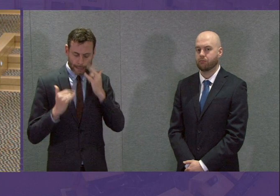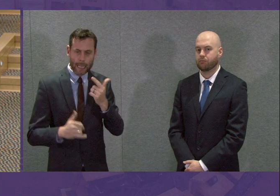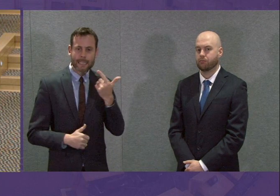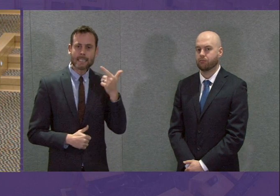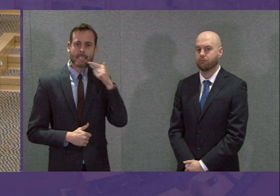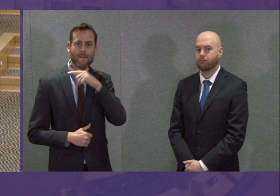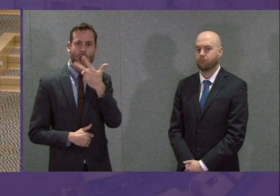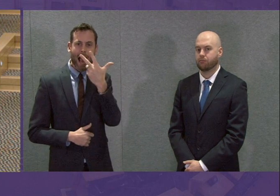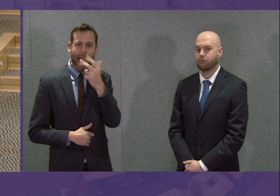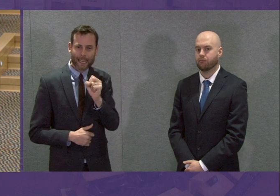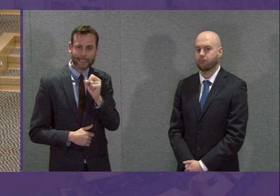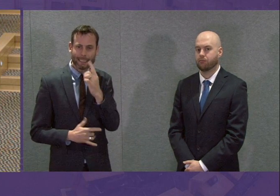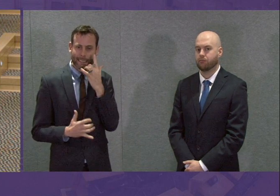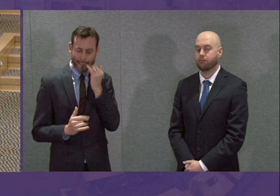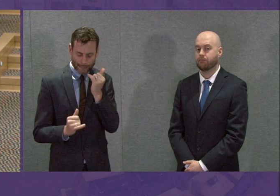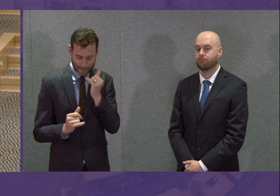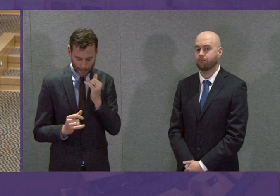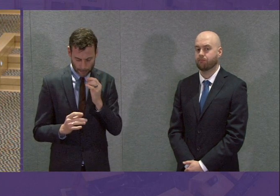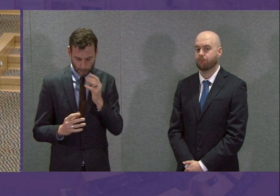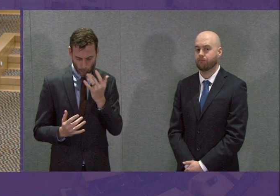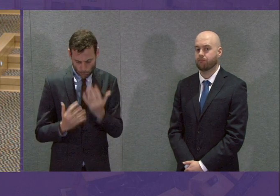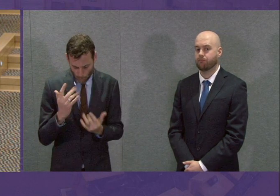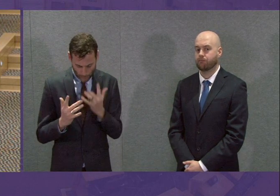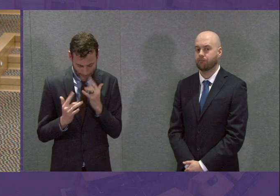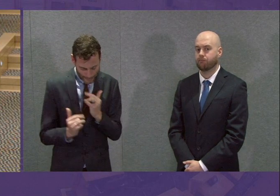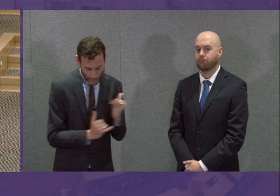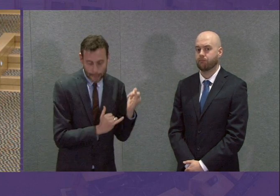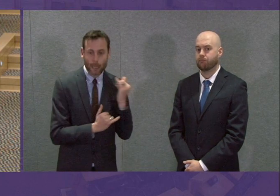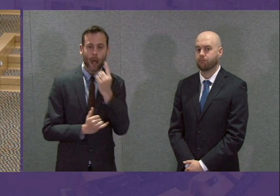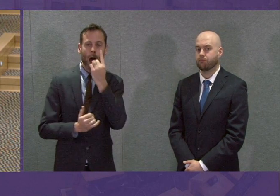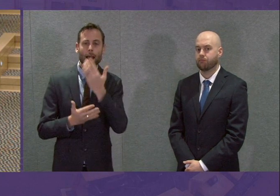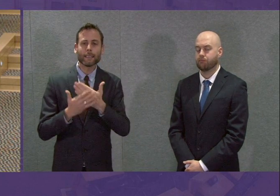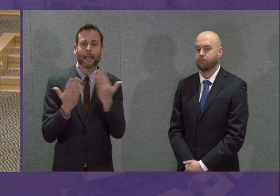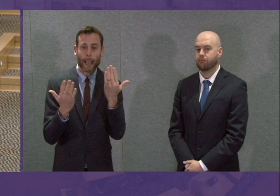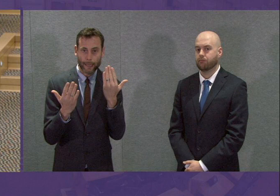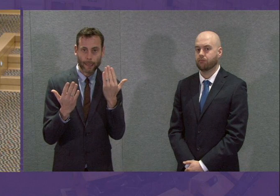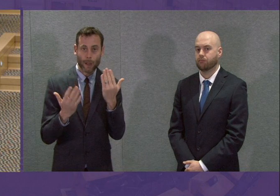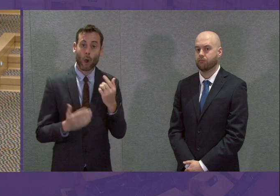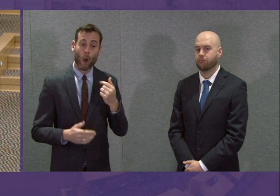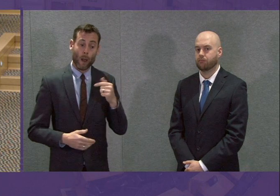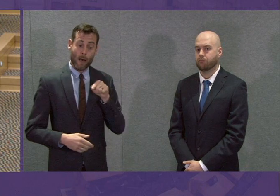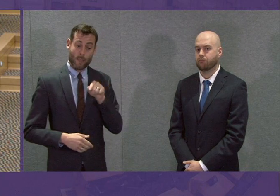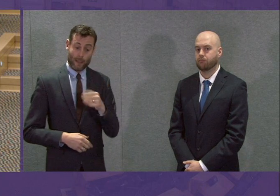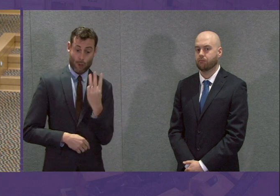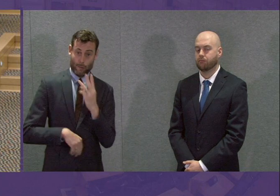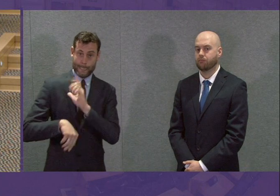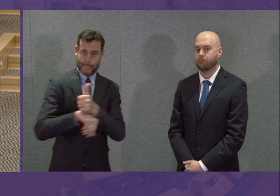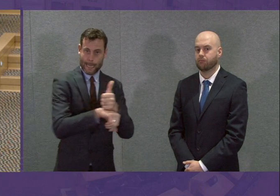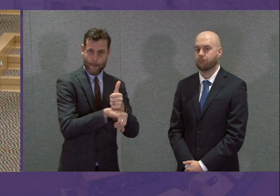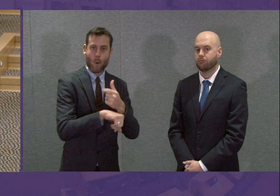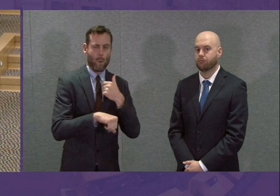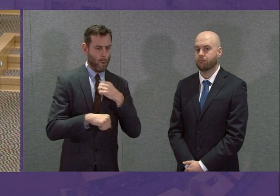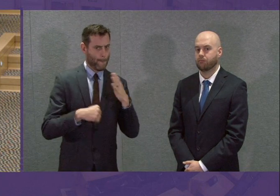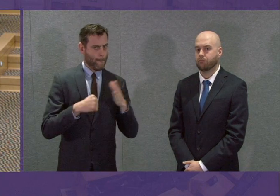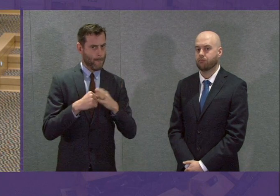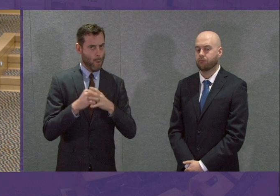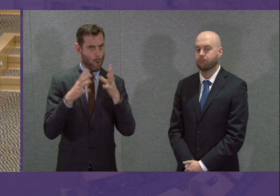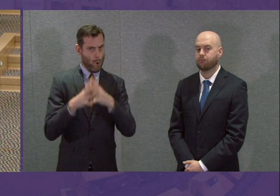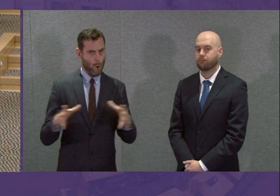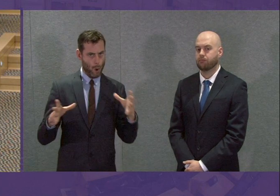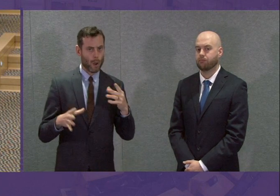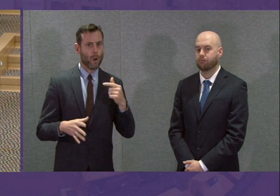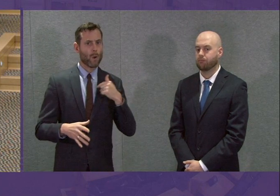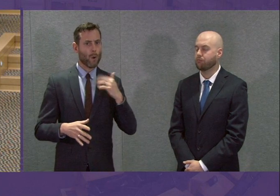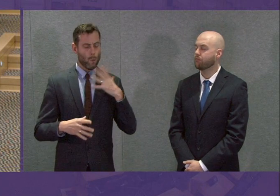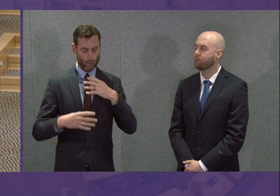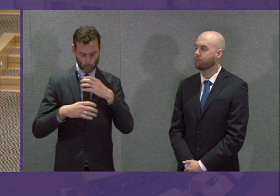per day between them. We are currently working to expand capacity initially to enable up to 3,000 tests